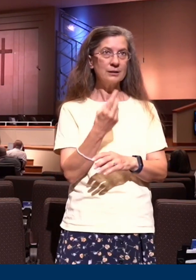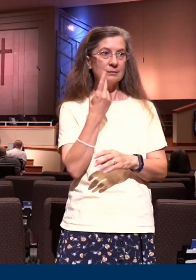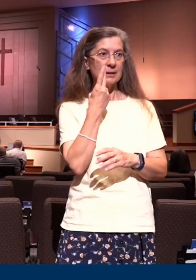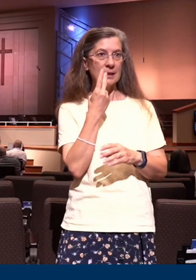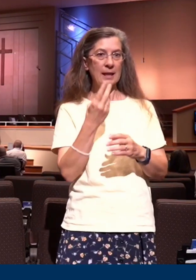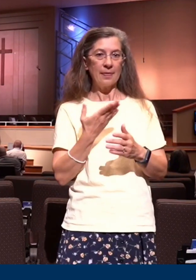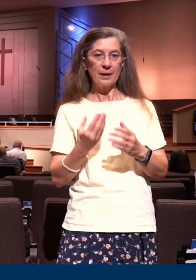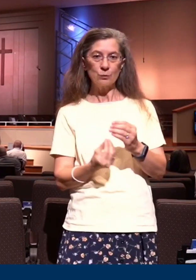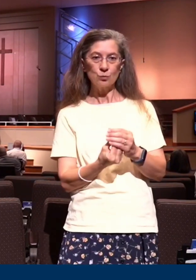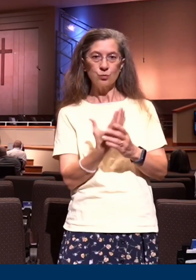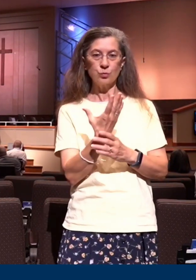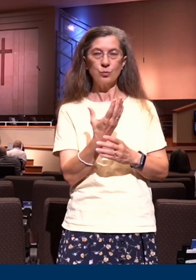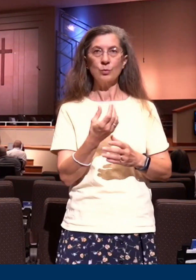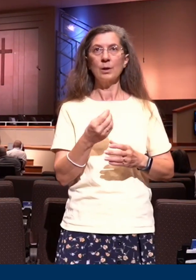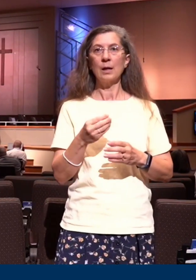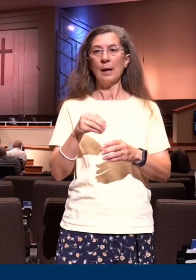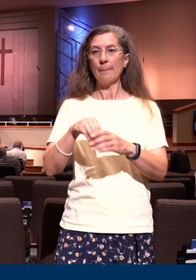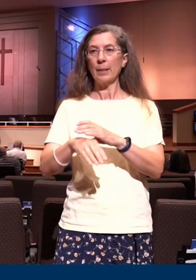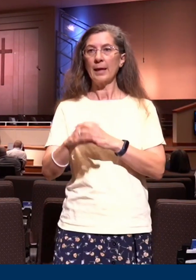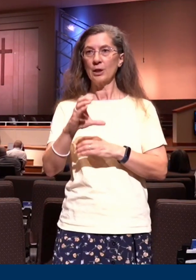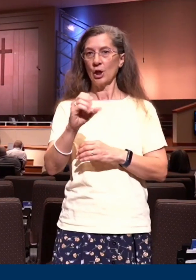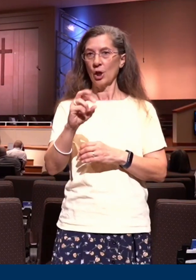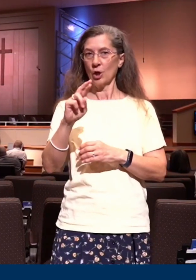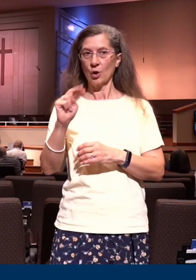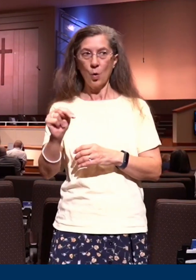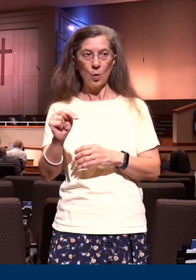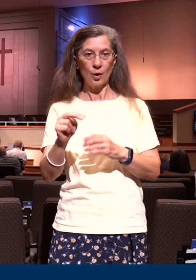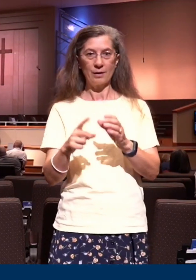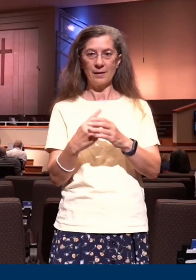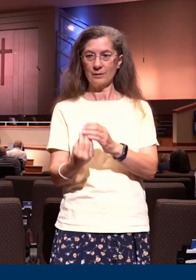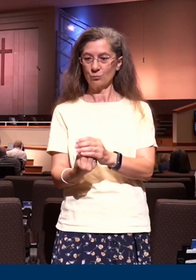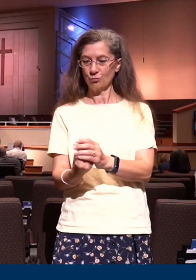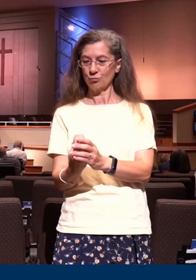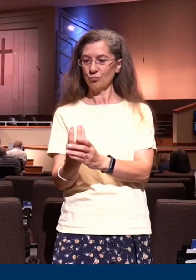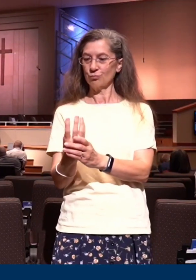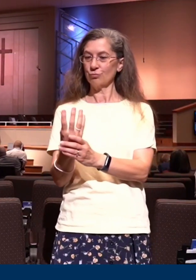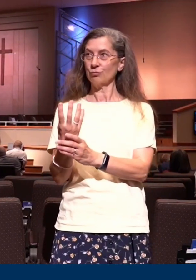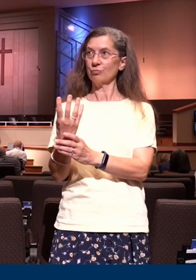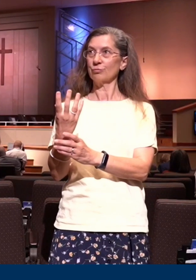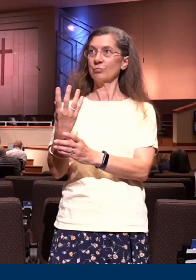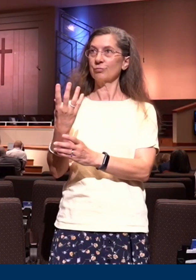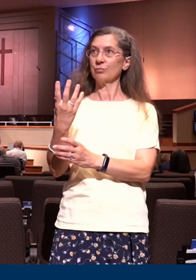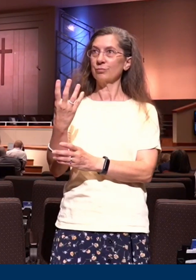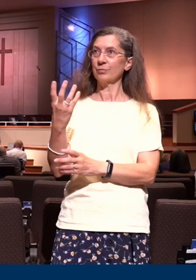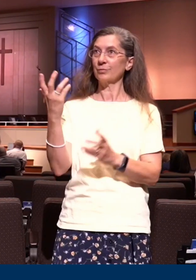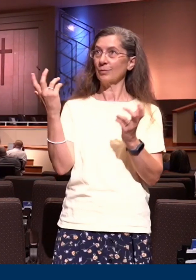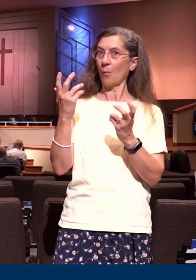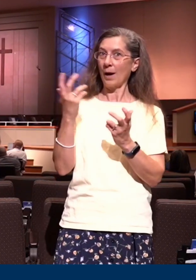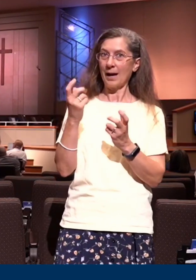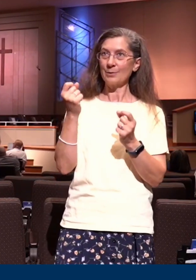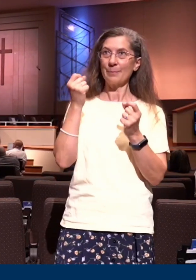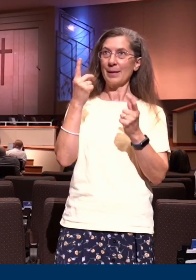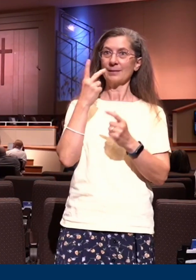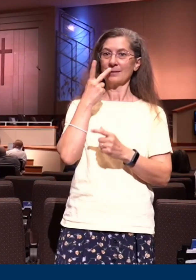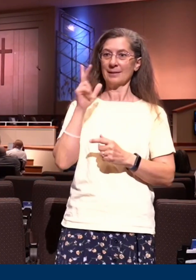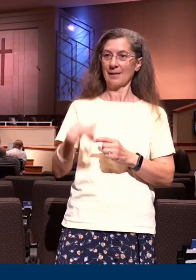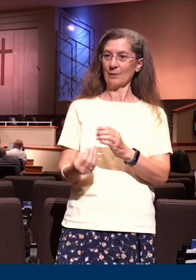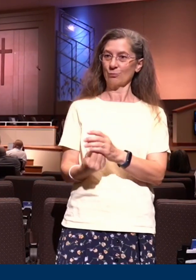of corn and having a couple of ears or husks come out on that corn a few months later. And each of them having a couple of hundred or more